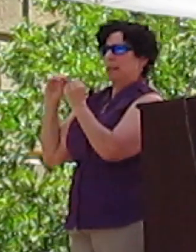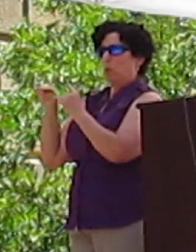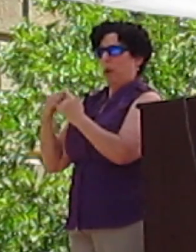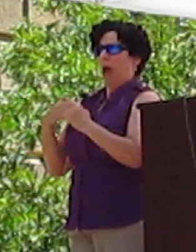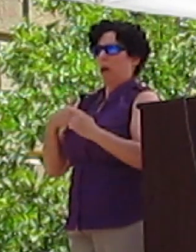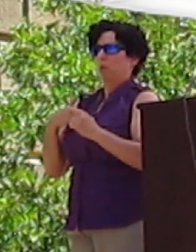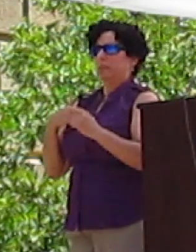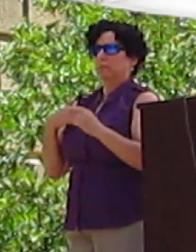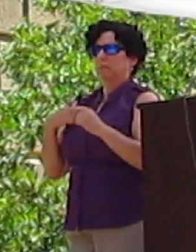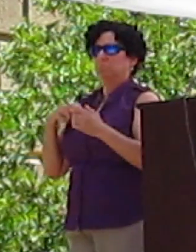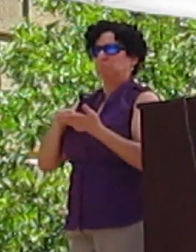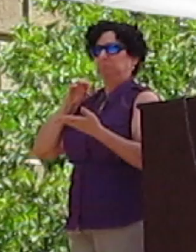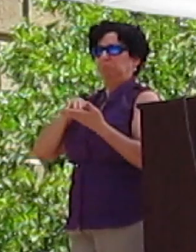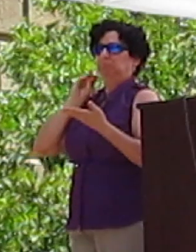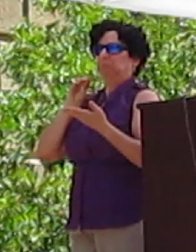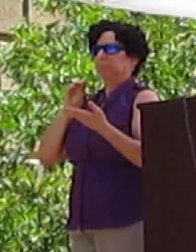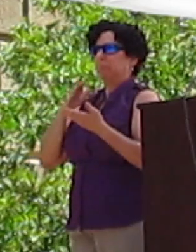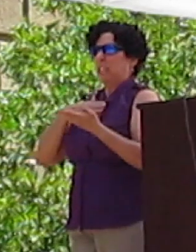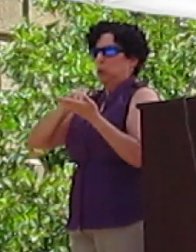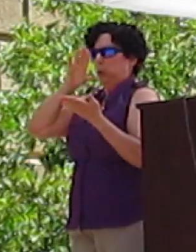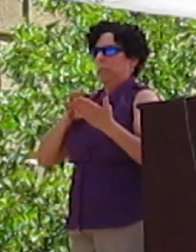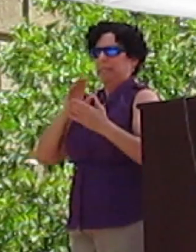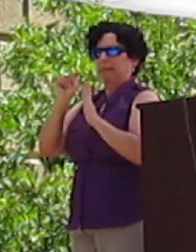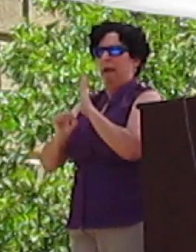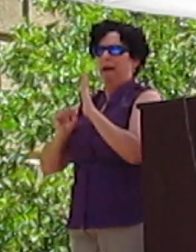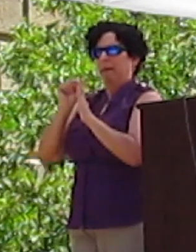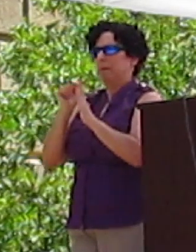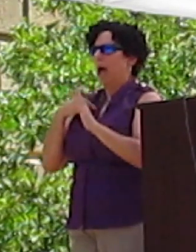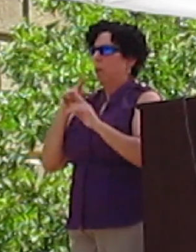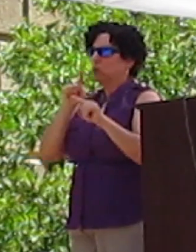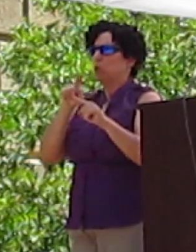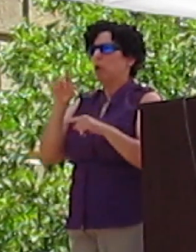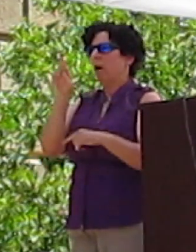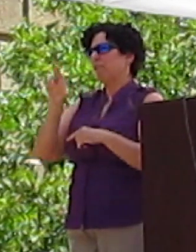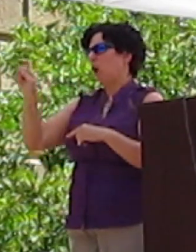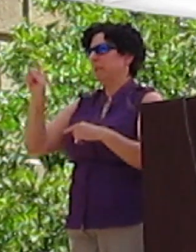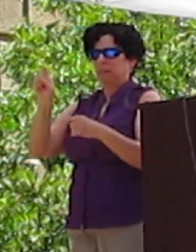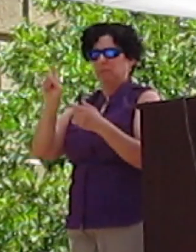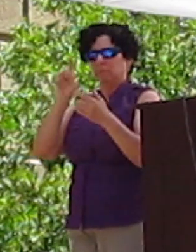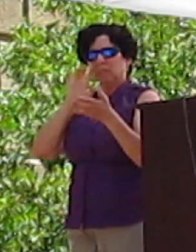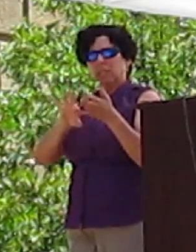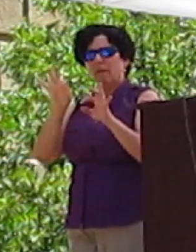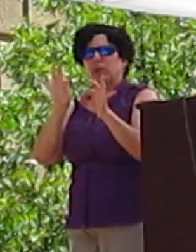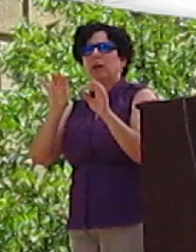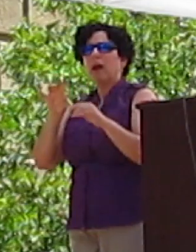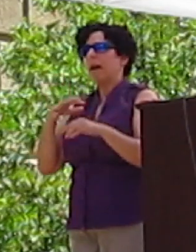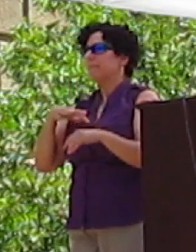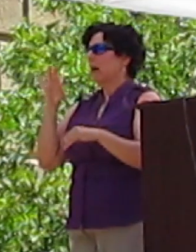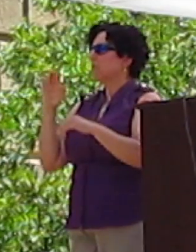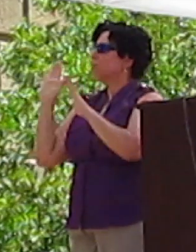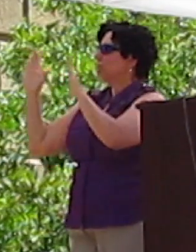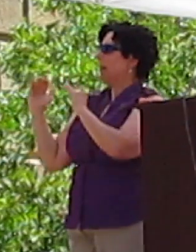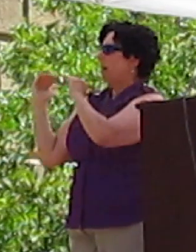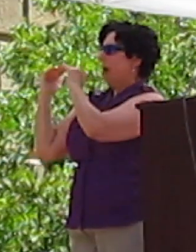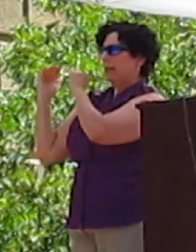was. Following my training, I went into drug discovery, where I had the chance to work with my great colleagues,